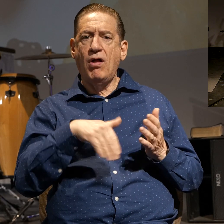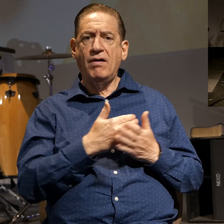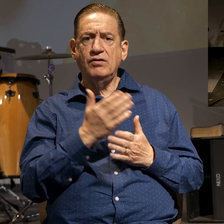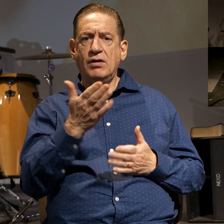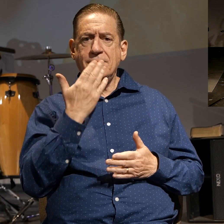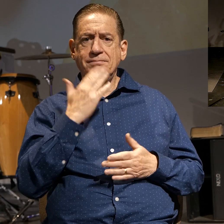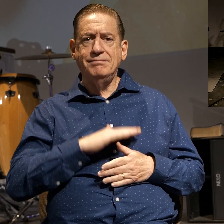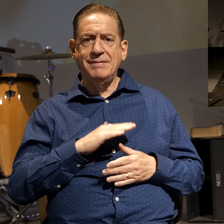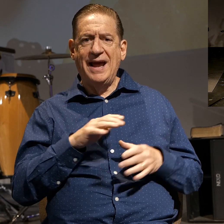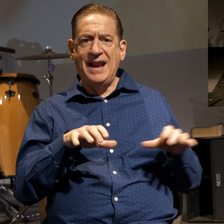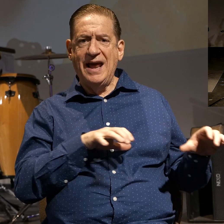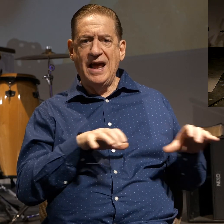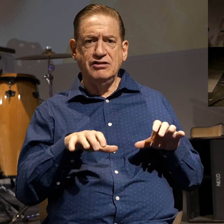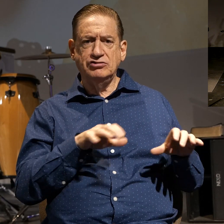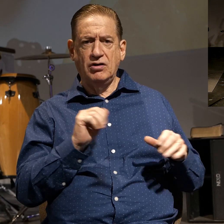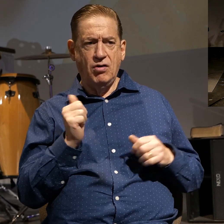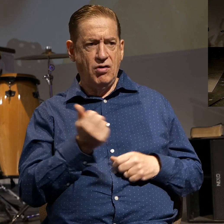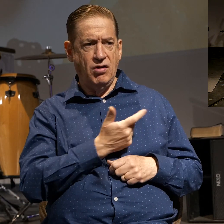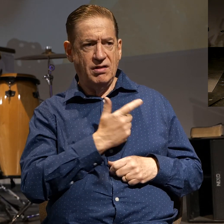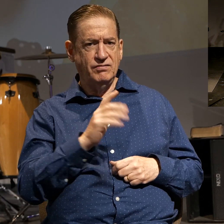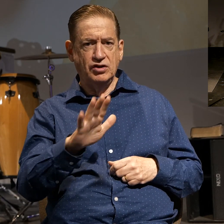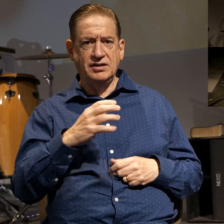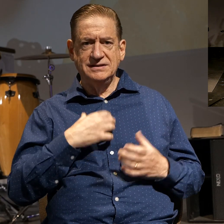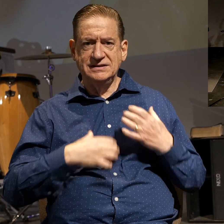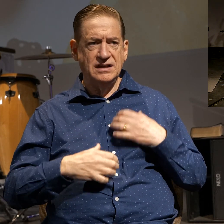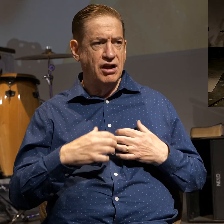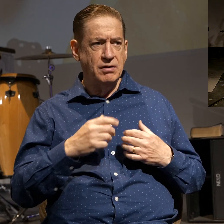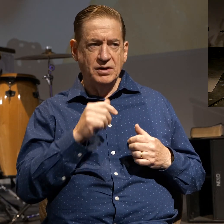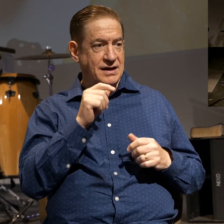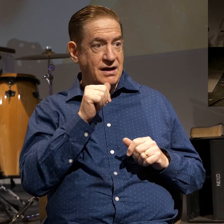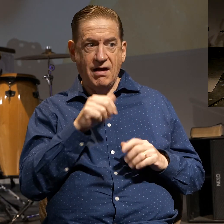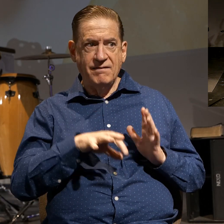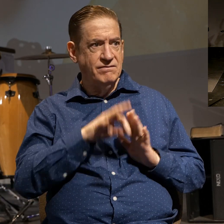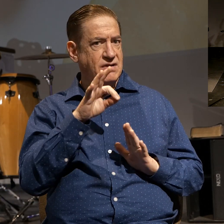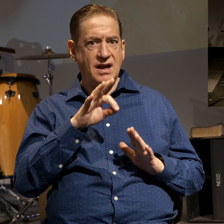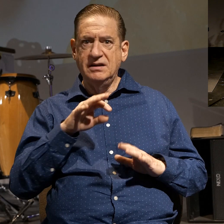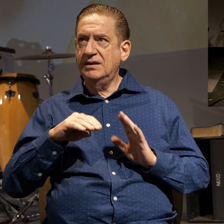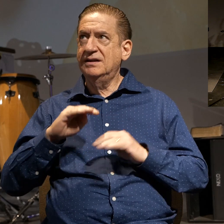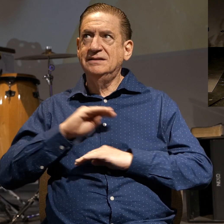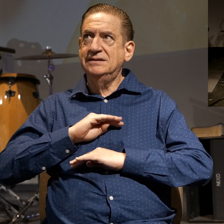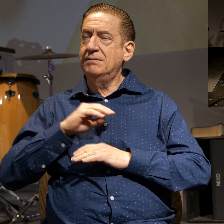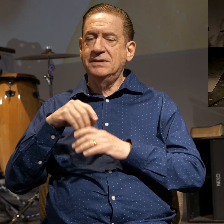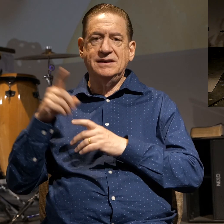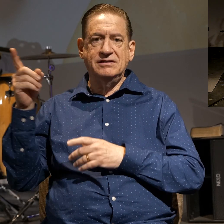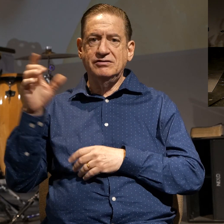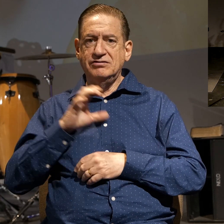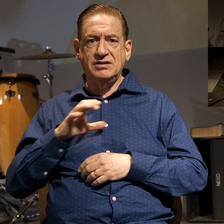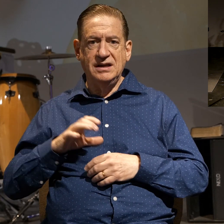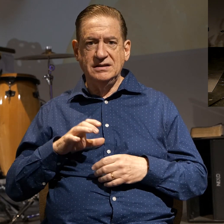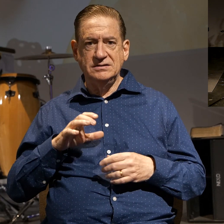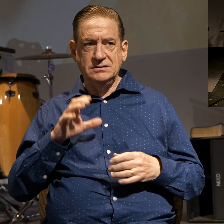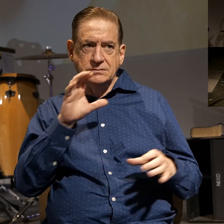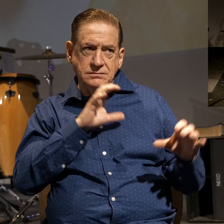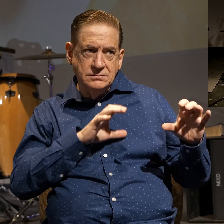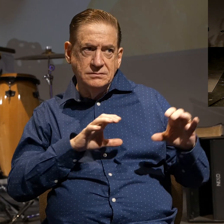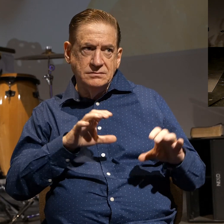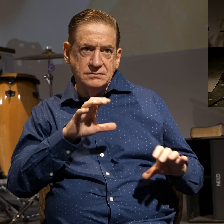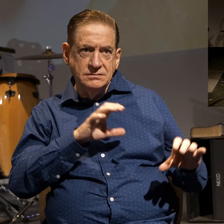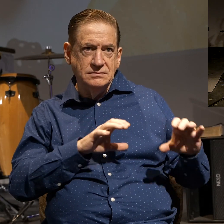actions. It's over desires because you're not finding your contentment in Christ. And so it's one